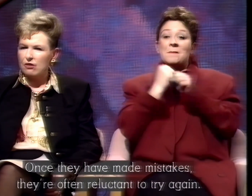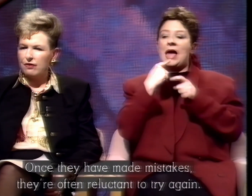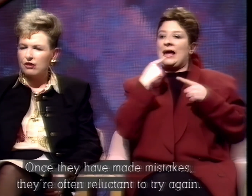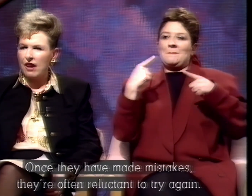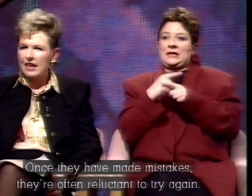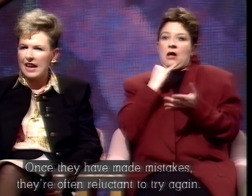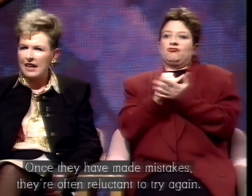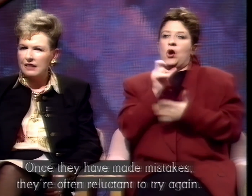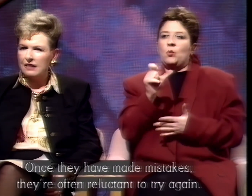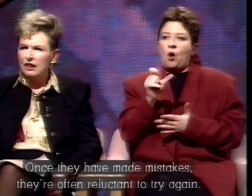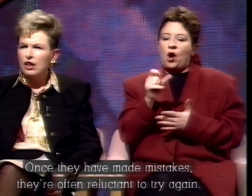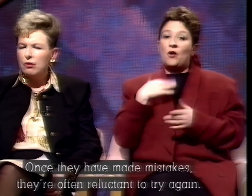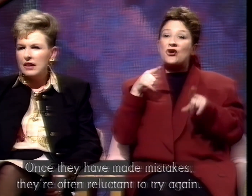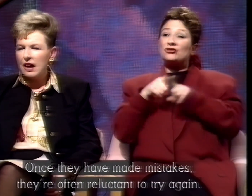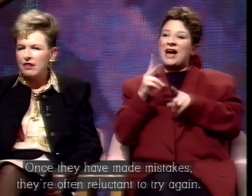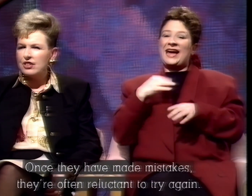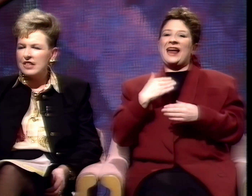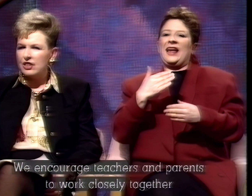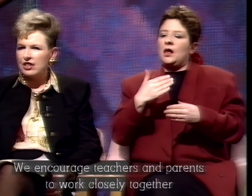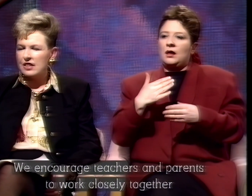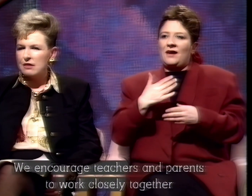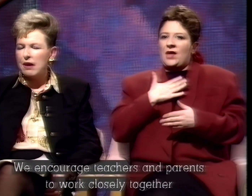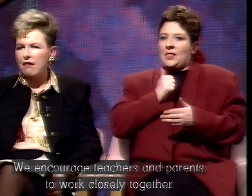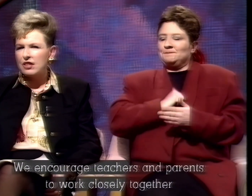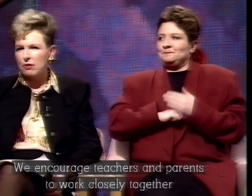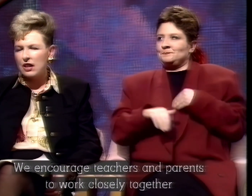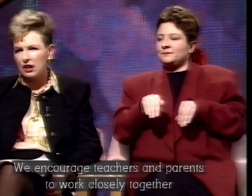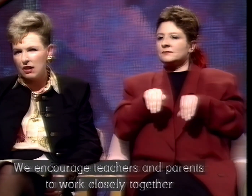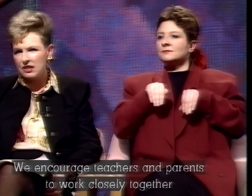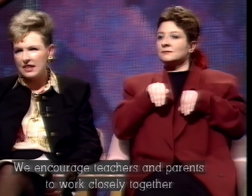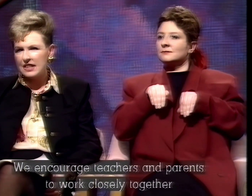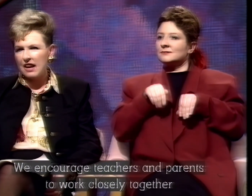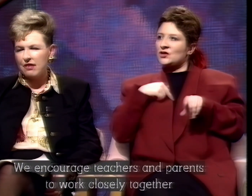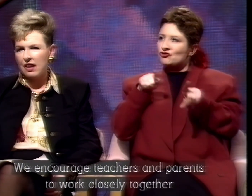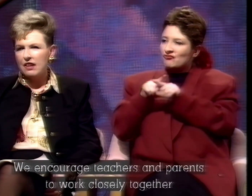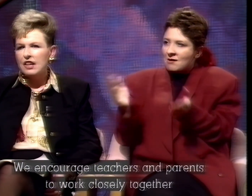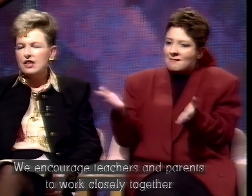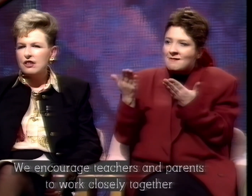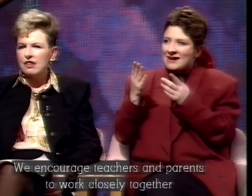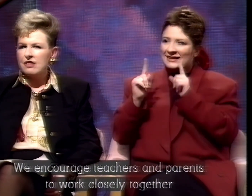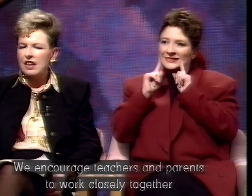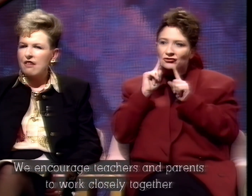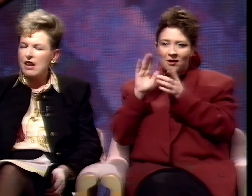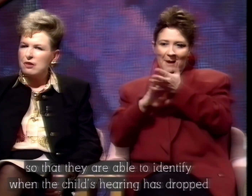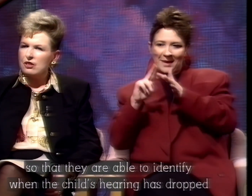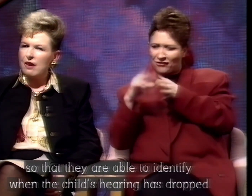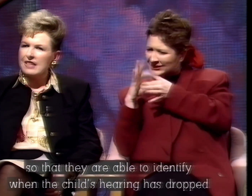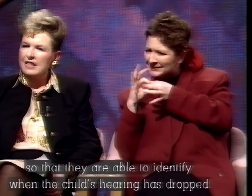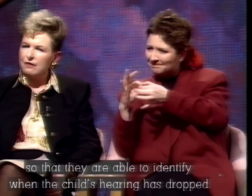often try again. We encourage teachers and parents to work closely together, so that they are able to identify